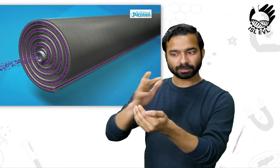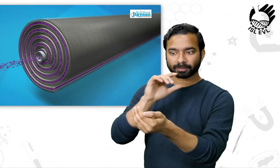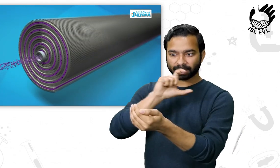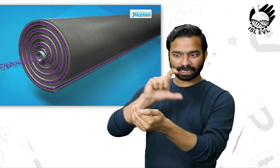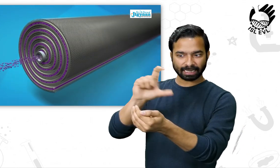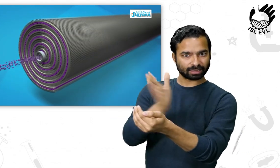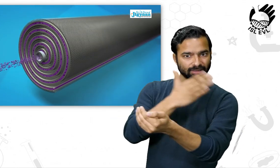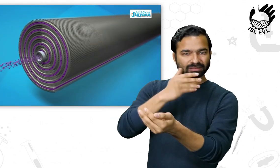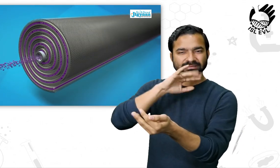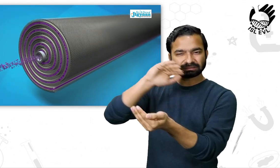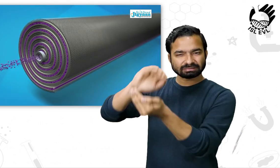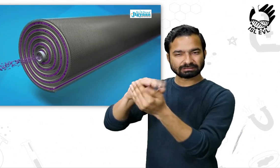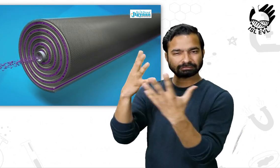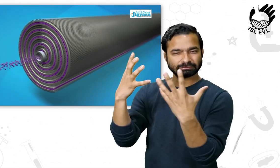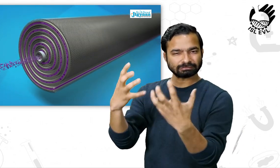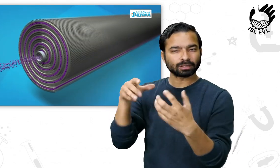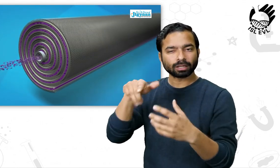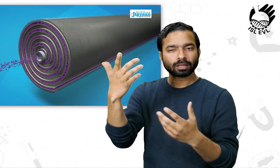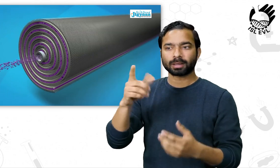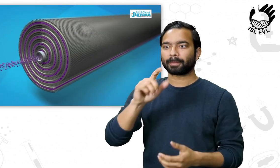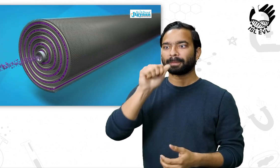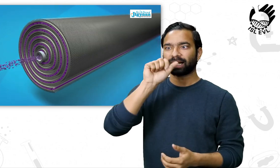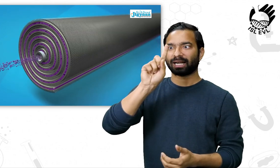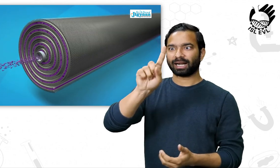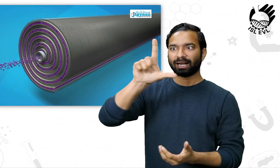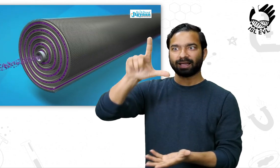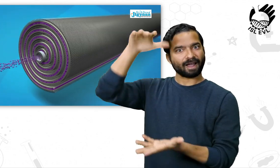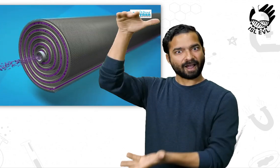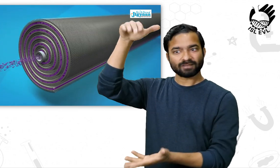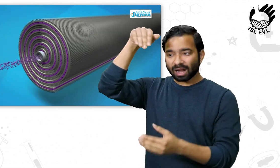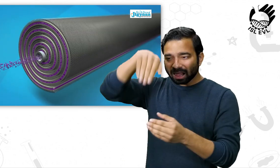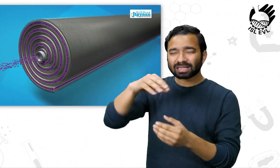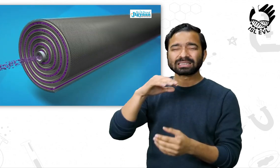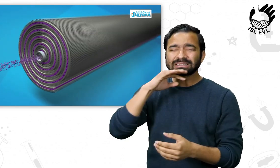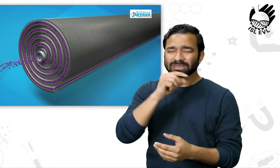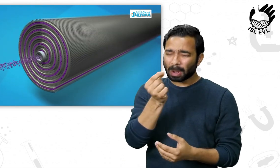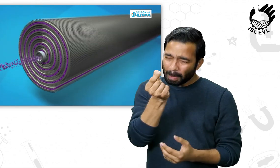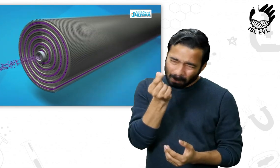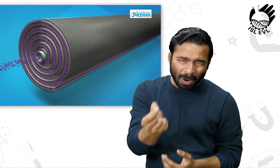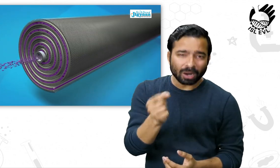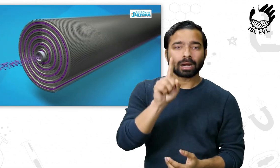that contains less than 1 milligram fluoride per liter.